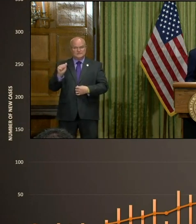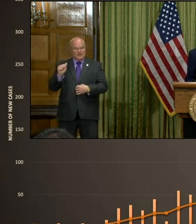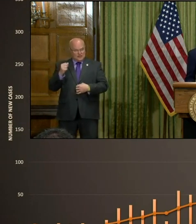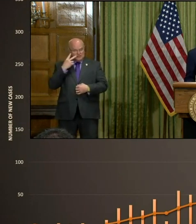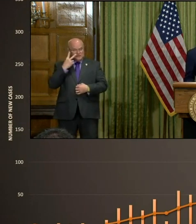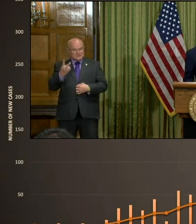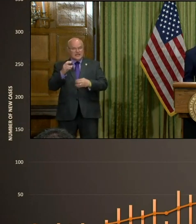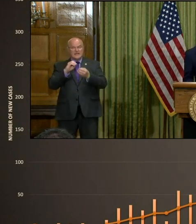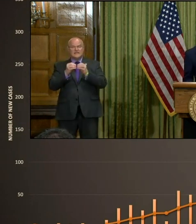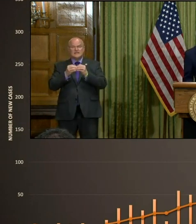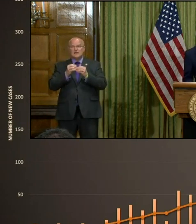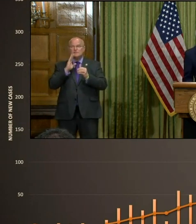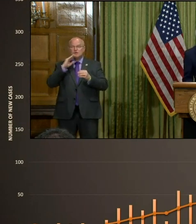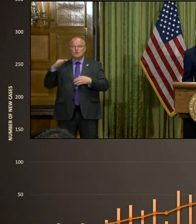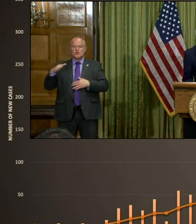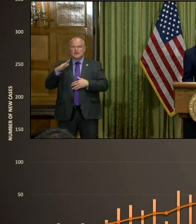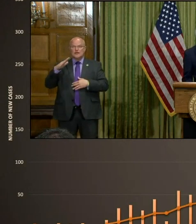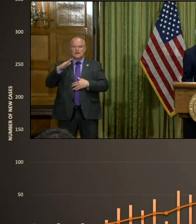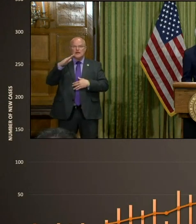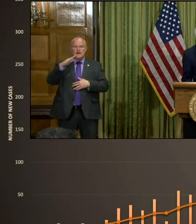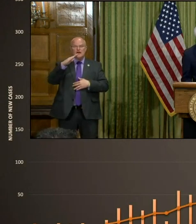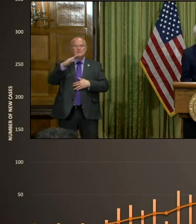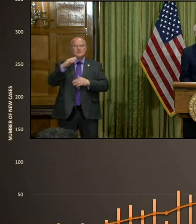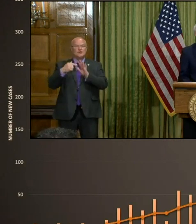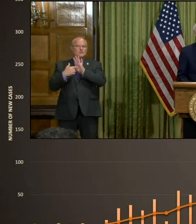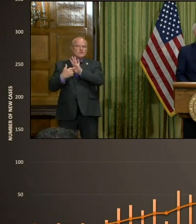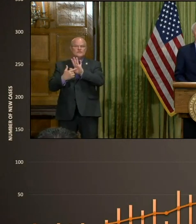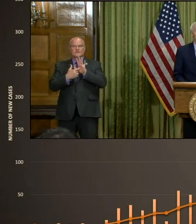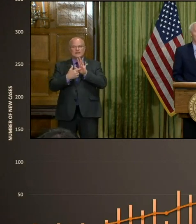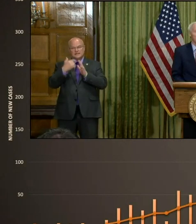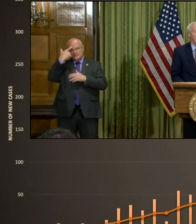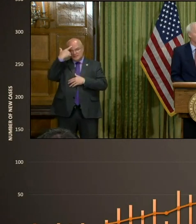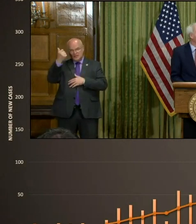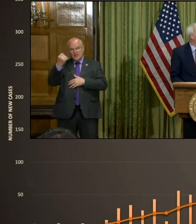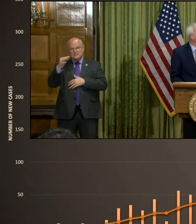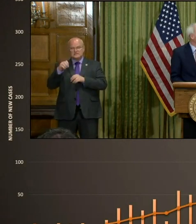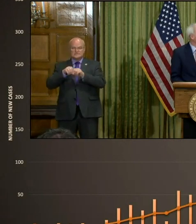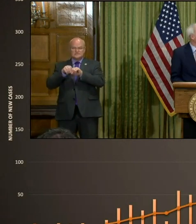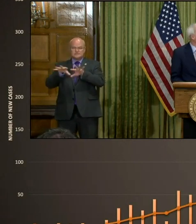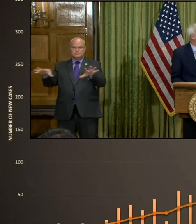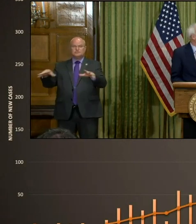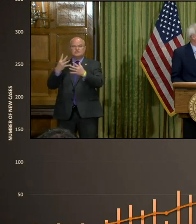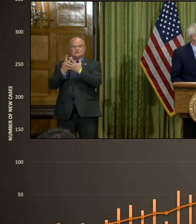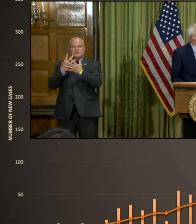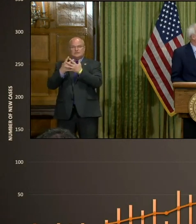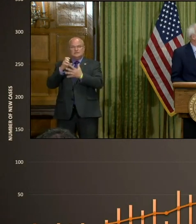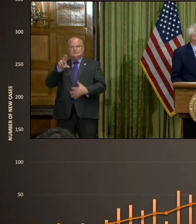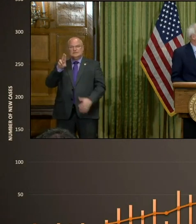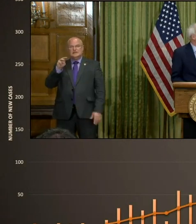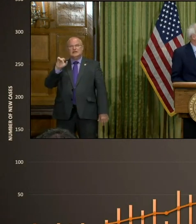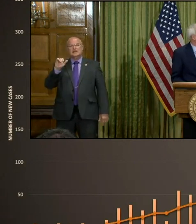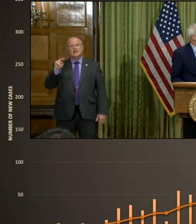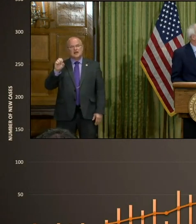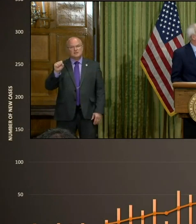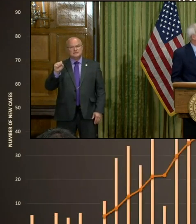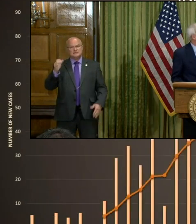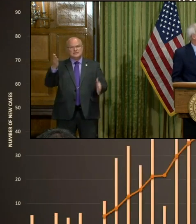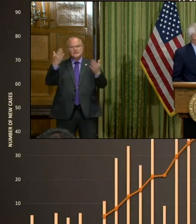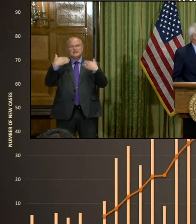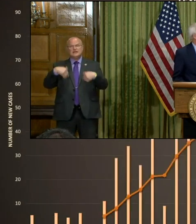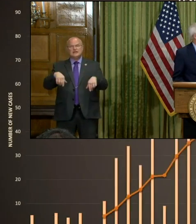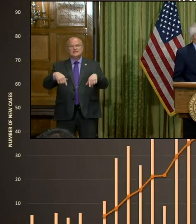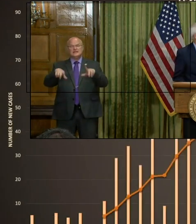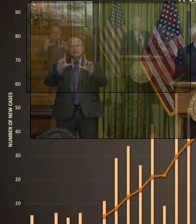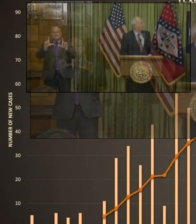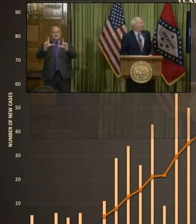as you can see, the numbers are going up, largely reflecting because of the outbreak in the Cummins prison. If you go to the next